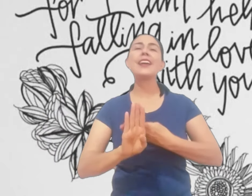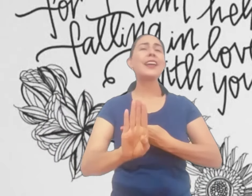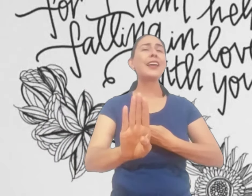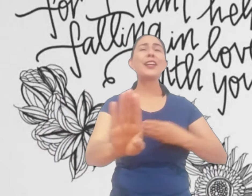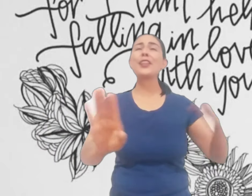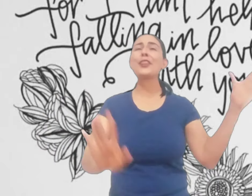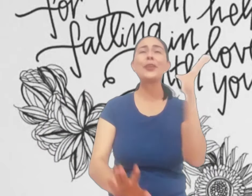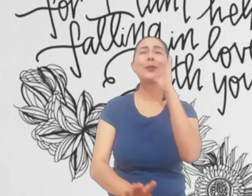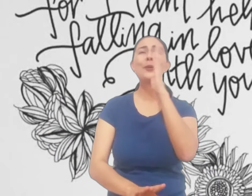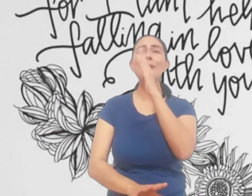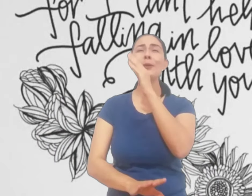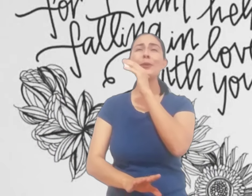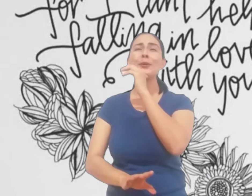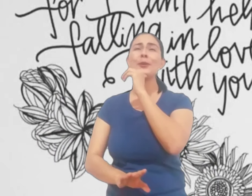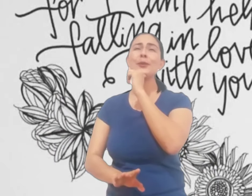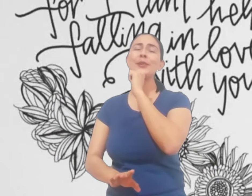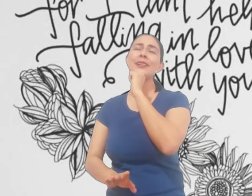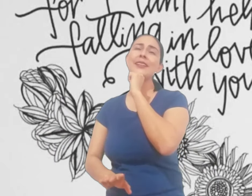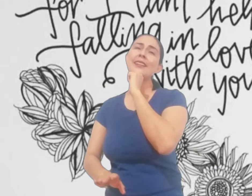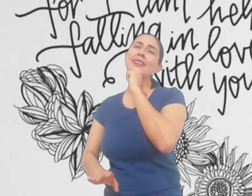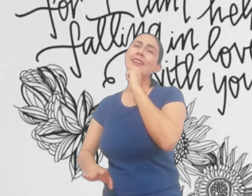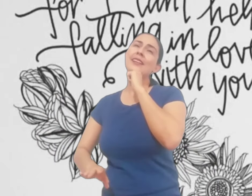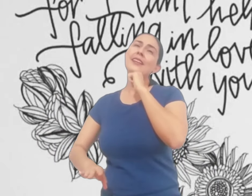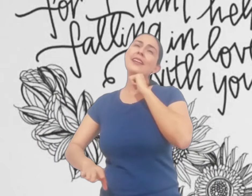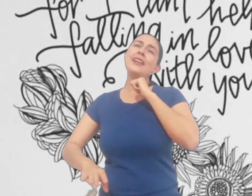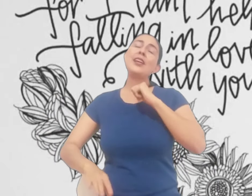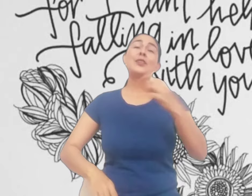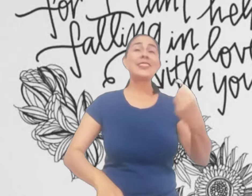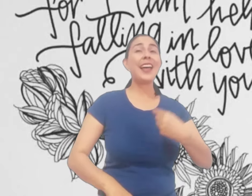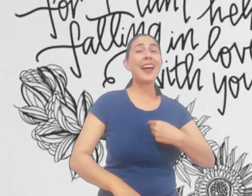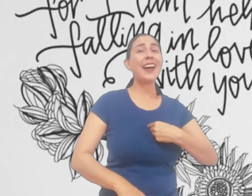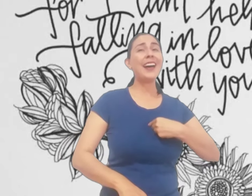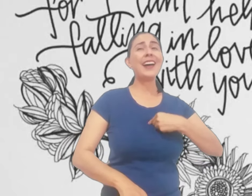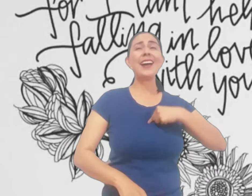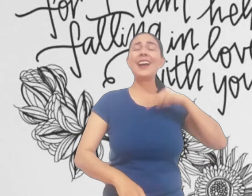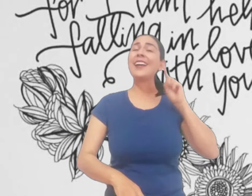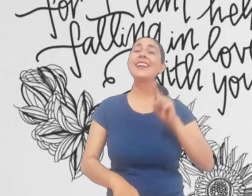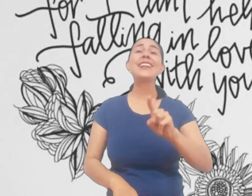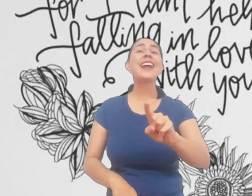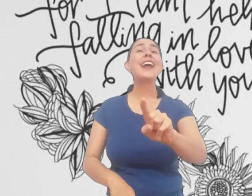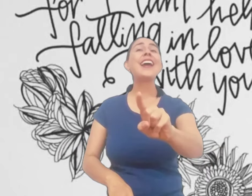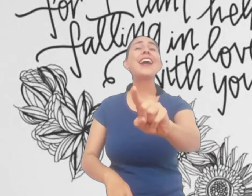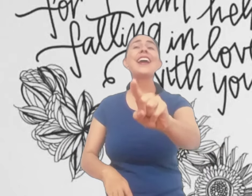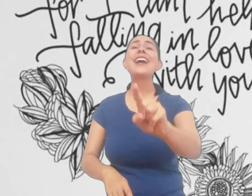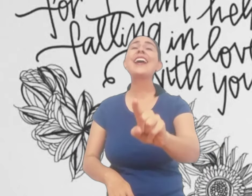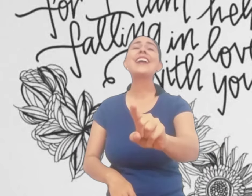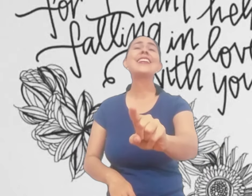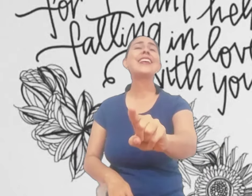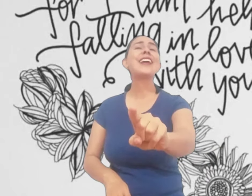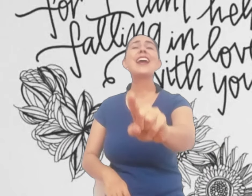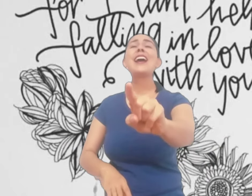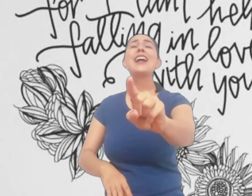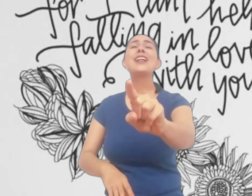you Cause I can't help